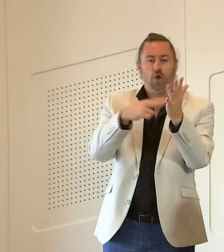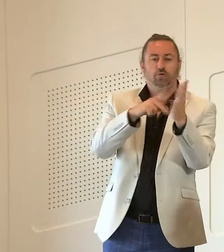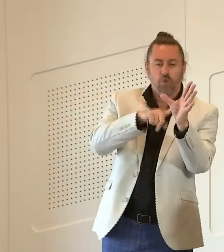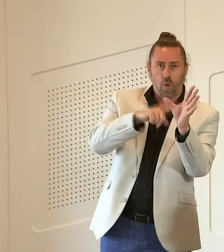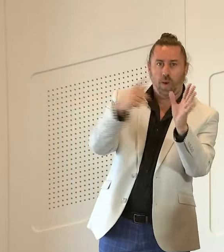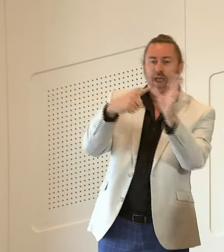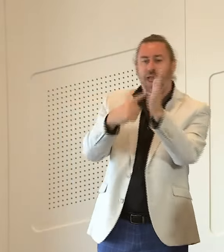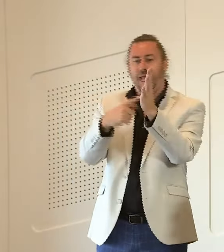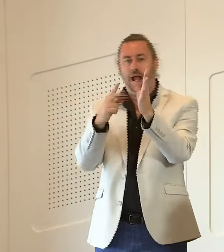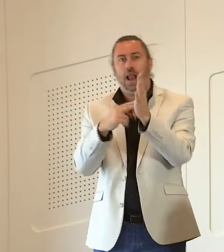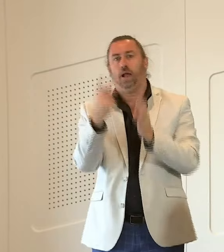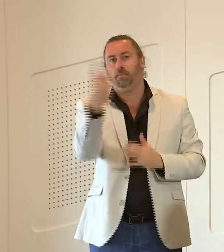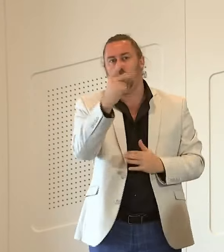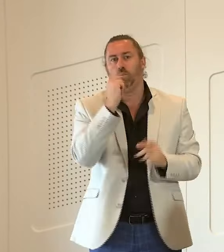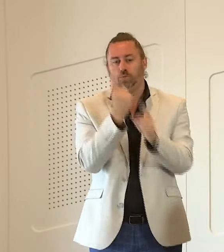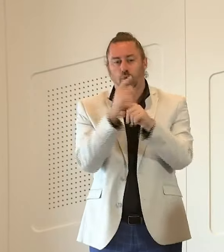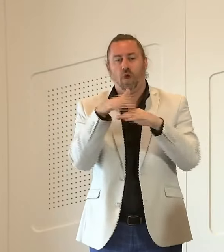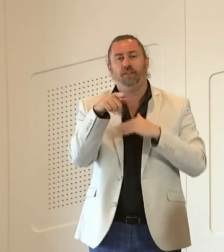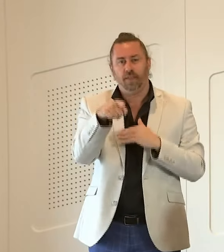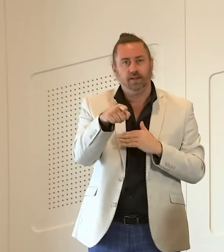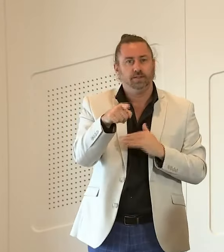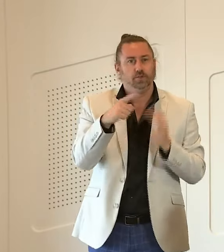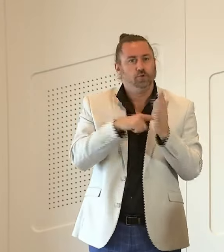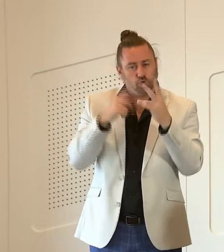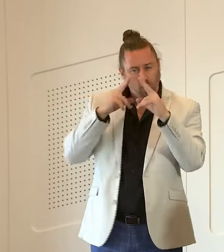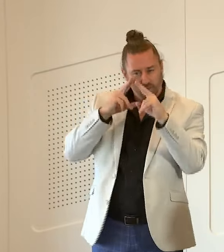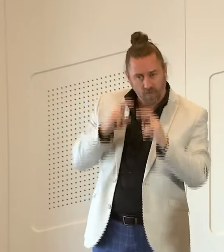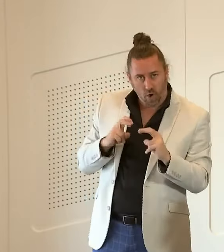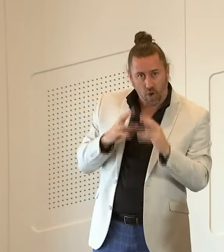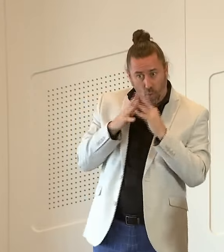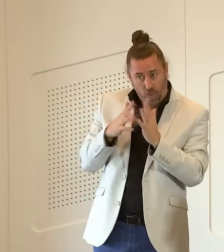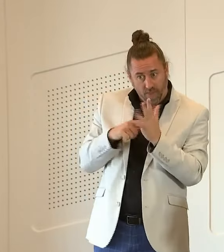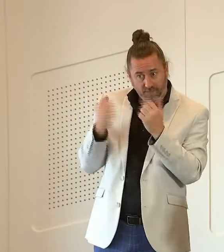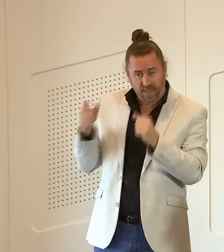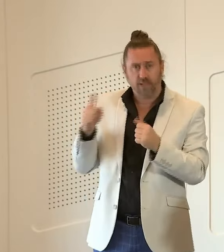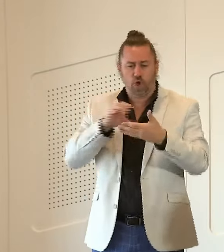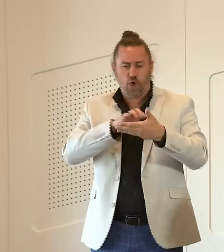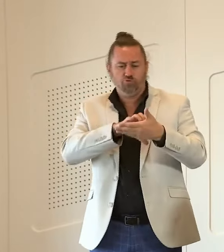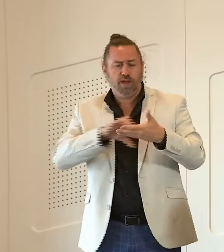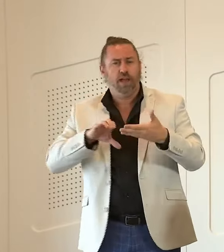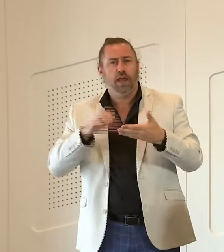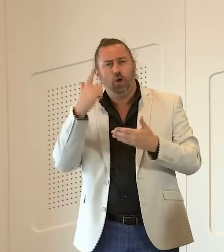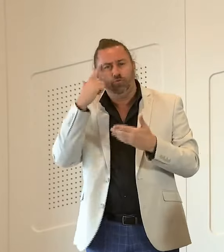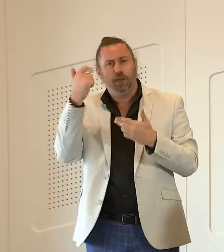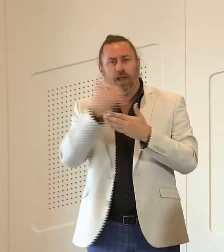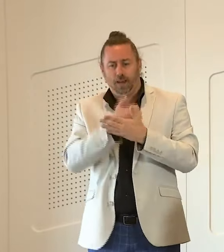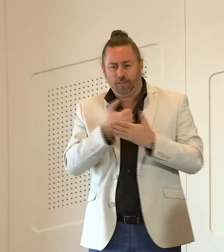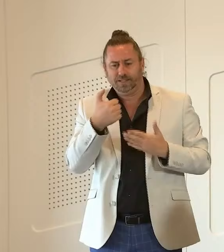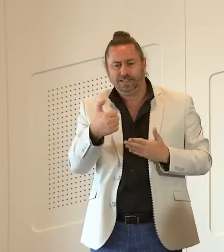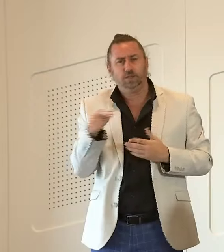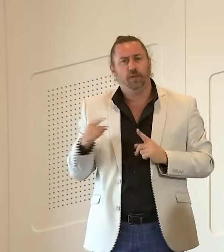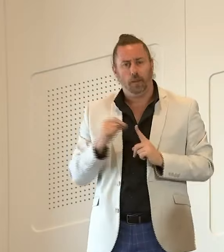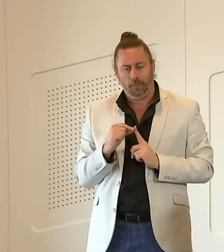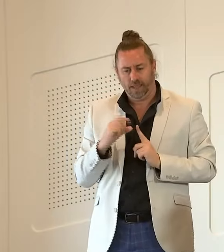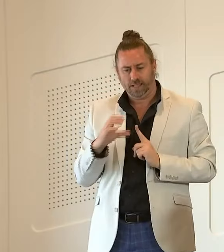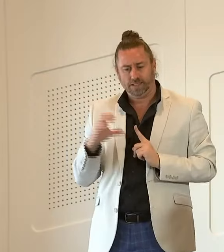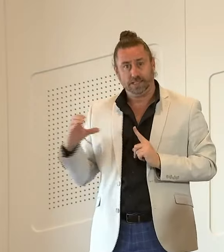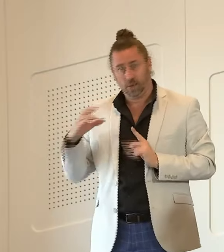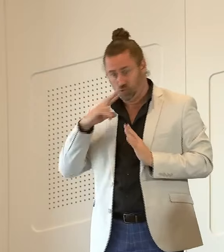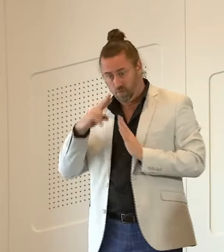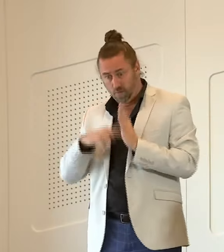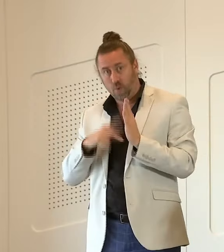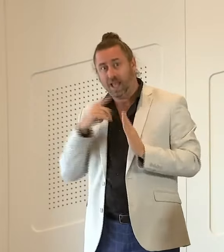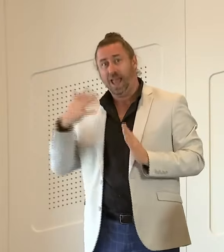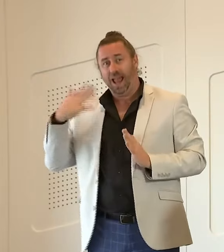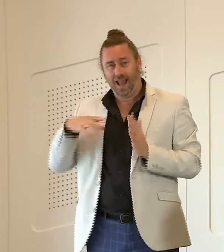will consider in the terms of reference for the commission of inquiry so recommendation six of the p triple c report specifically says we need to